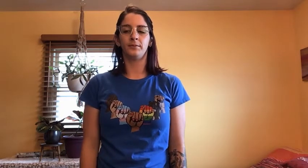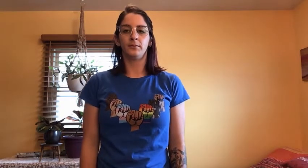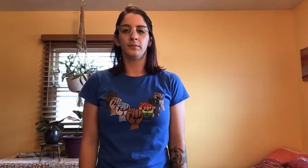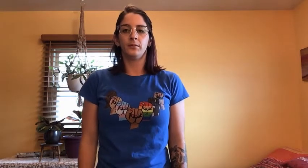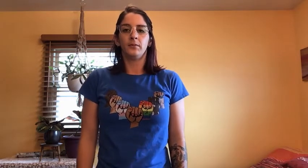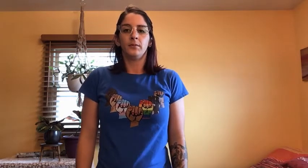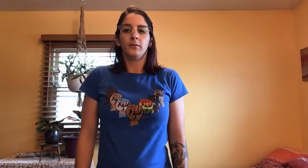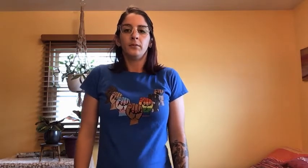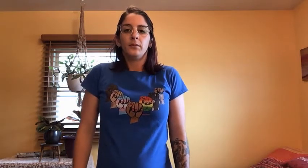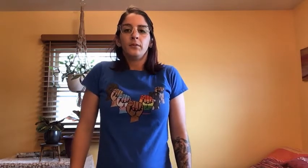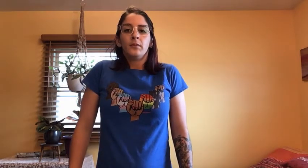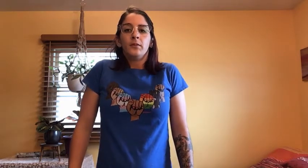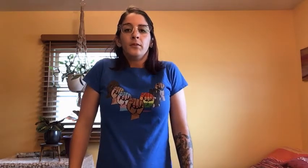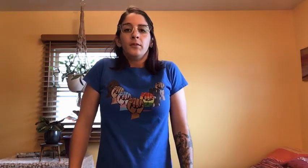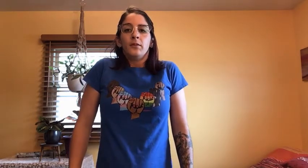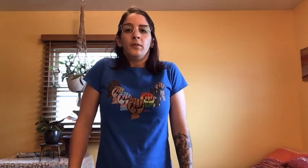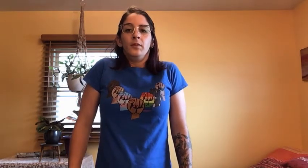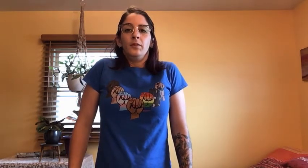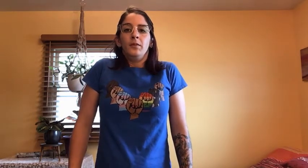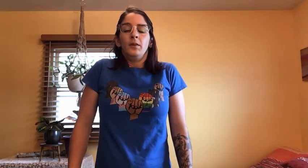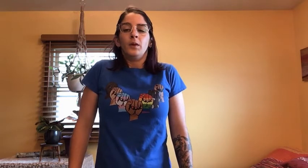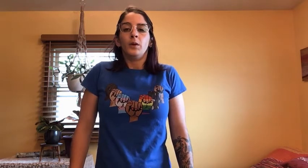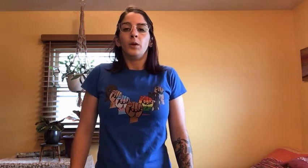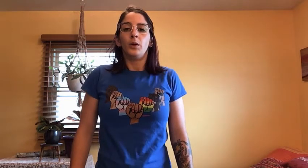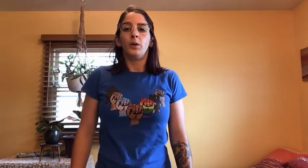Breathe in, breathe out.